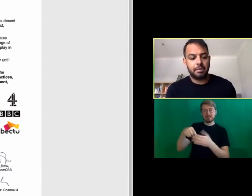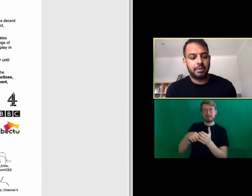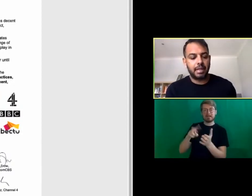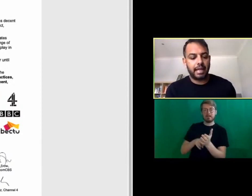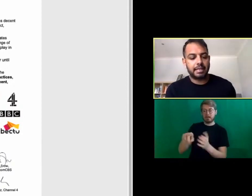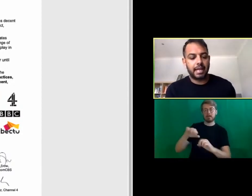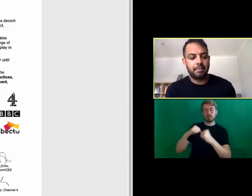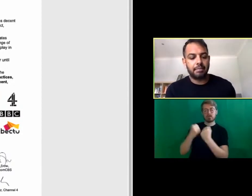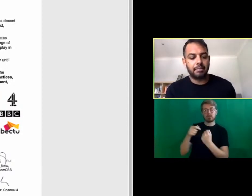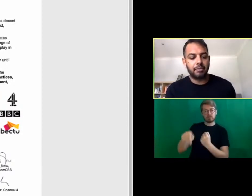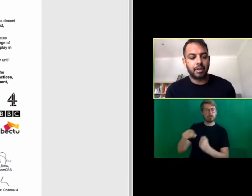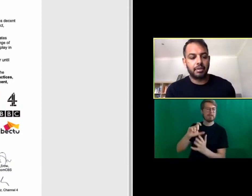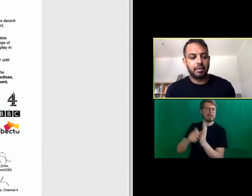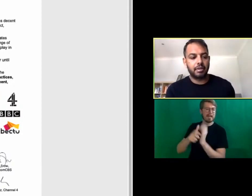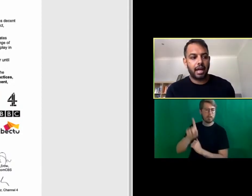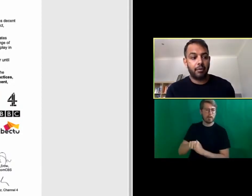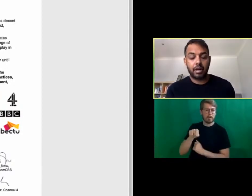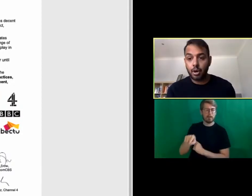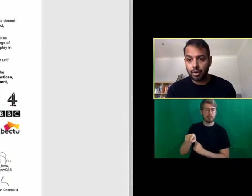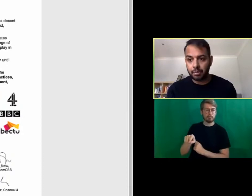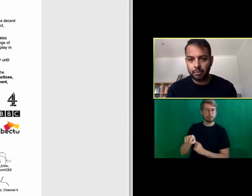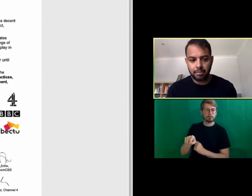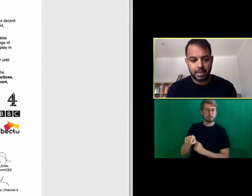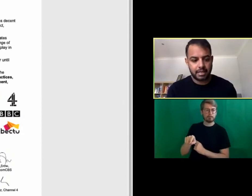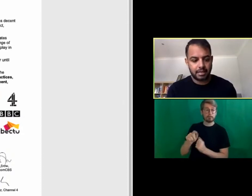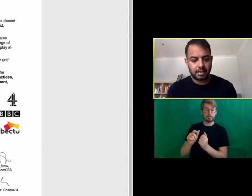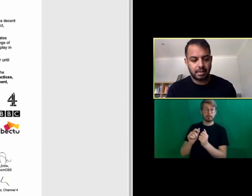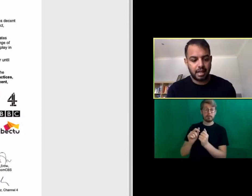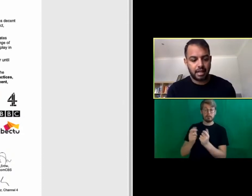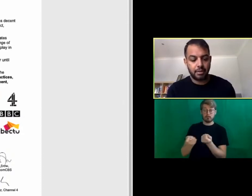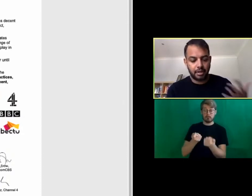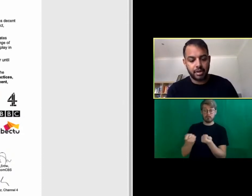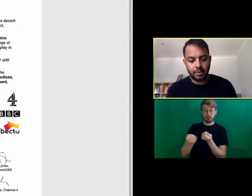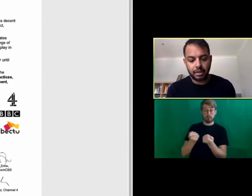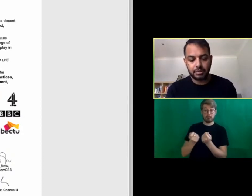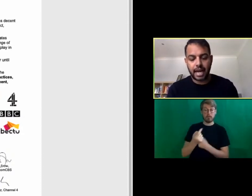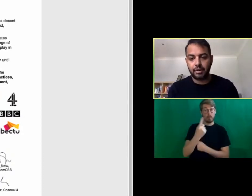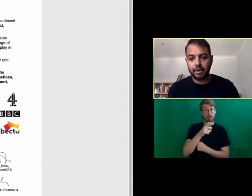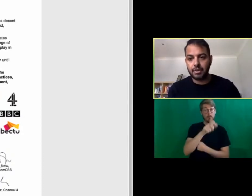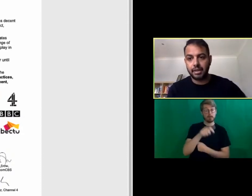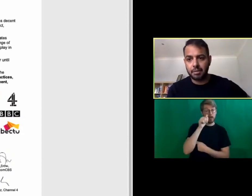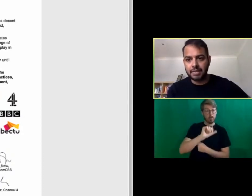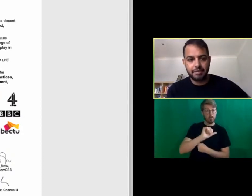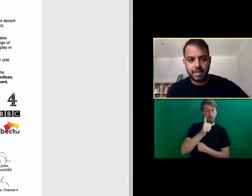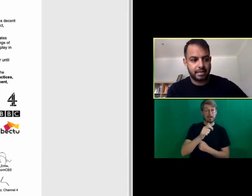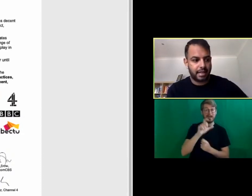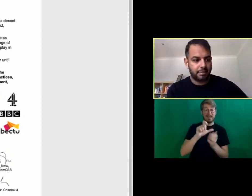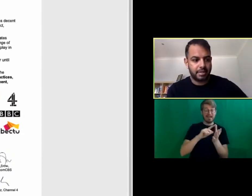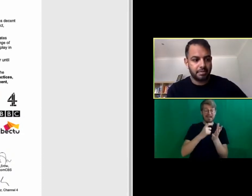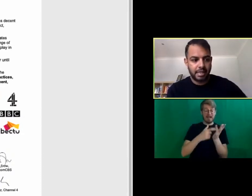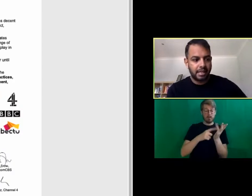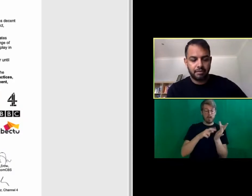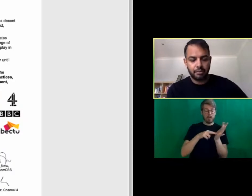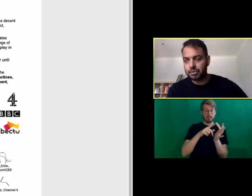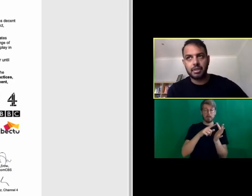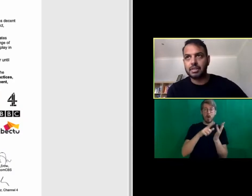disabled people and um run uh well co-run by one person uh who I know really well called Caroline O'Neill and I believe is an